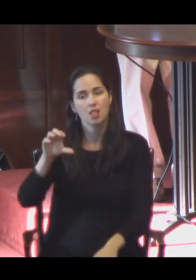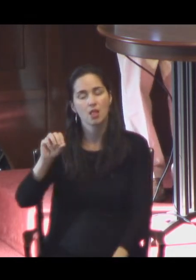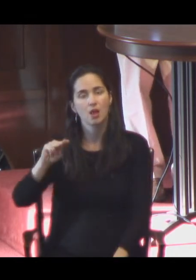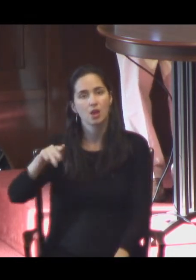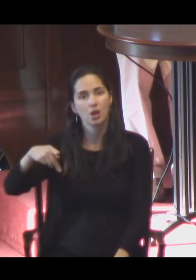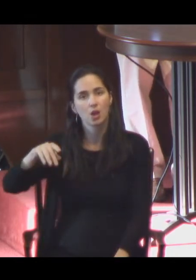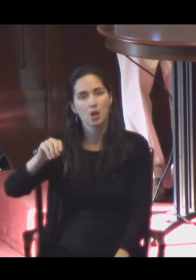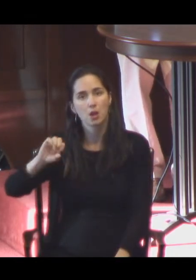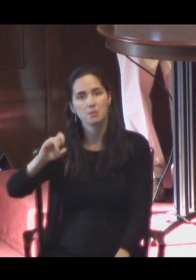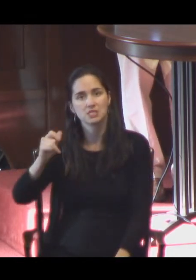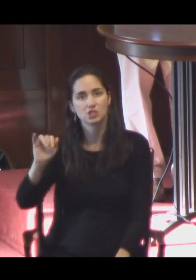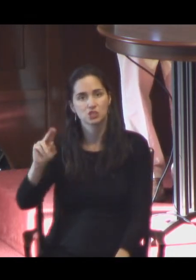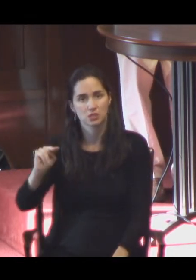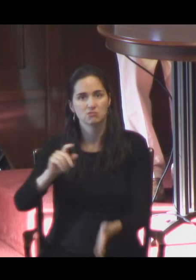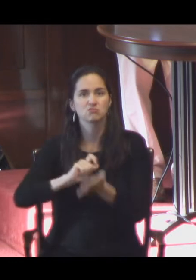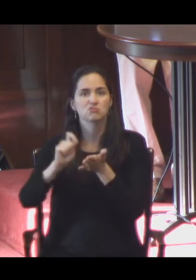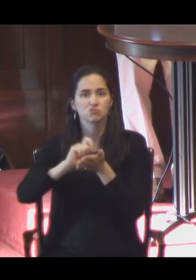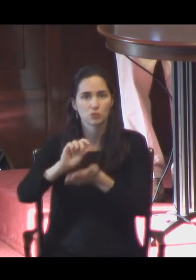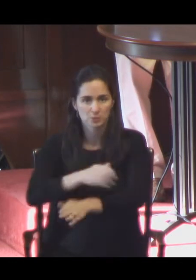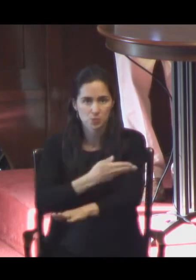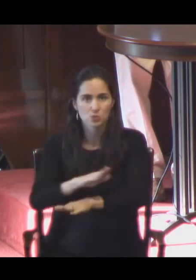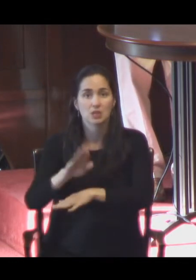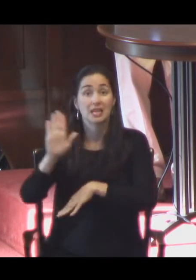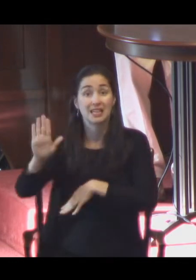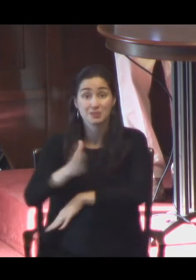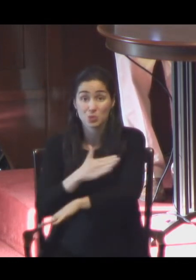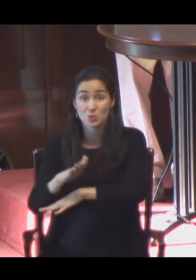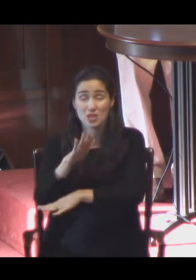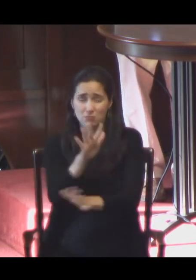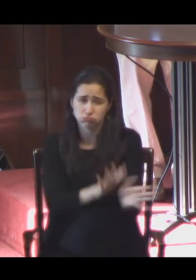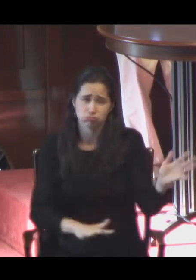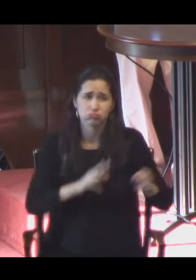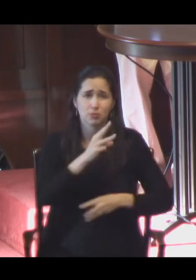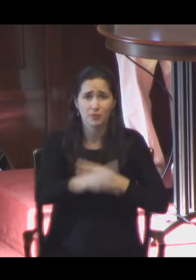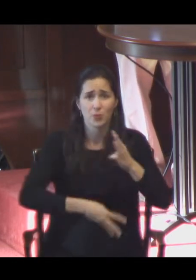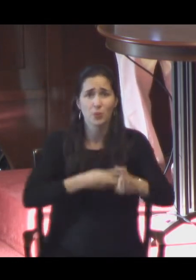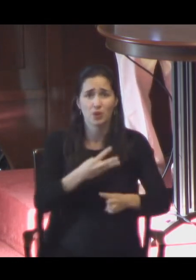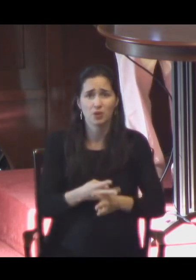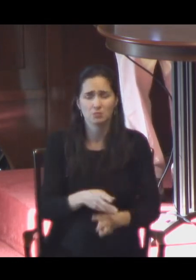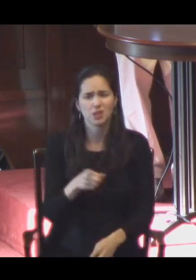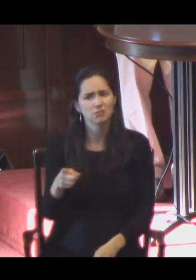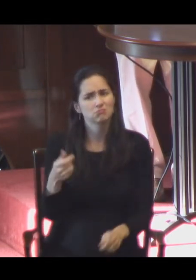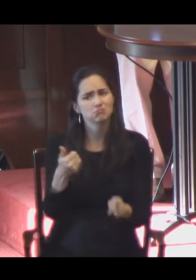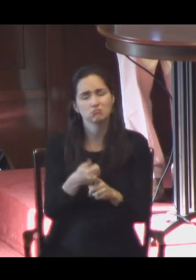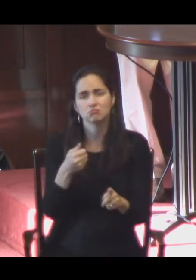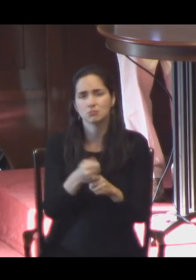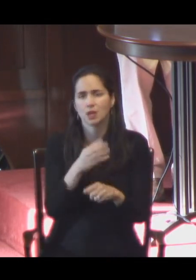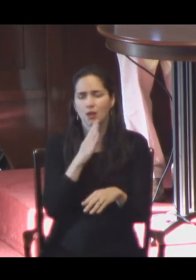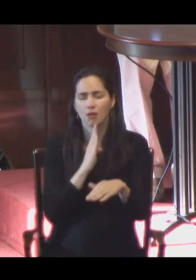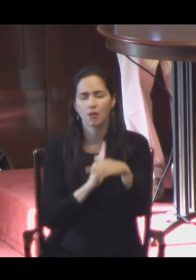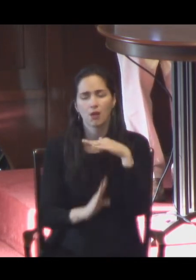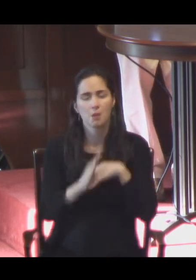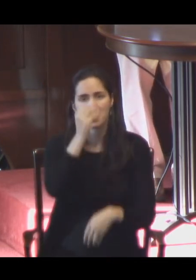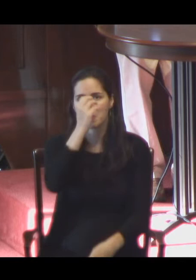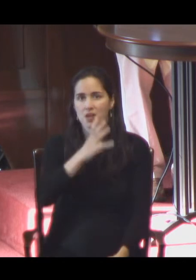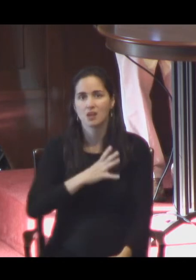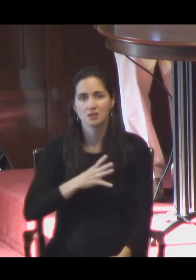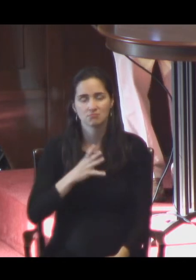man. His work has been performed all over the world. You'd never know what to talk to him. He's not at all full of himself. He doesn't take himself